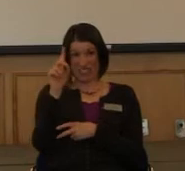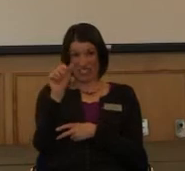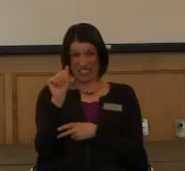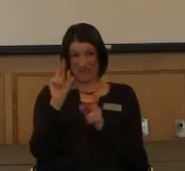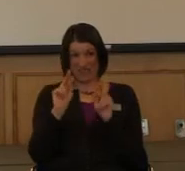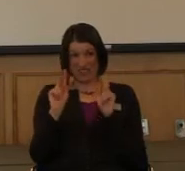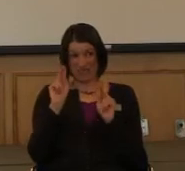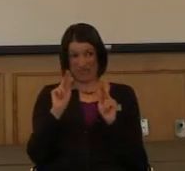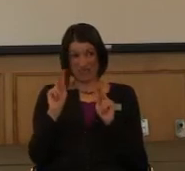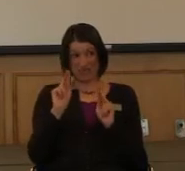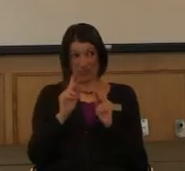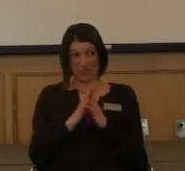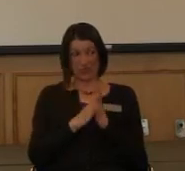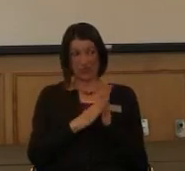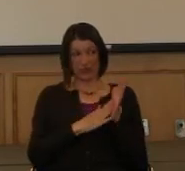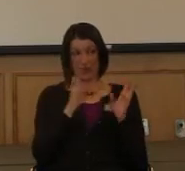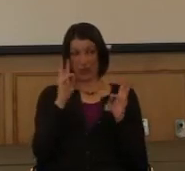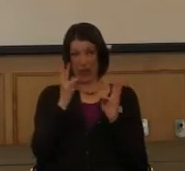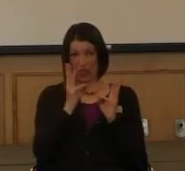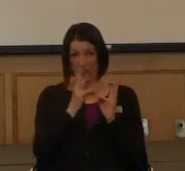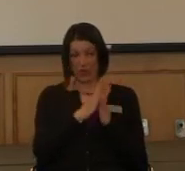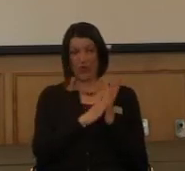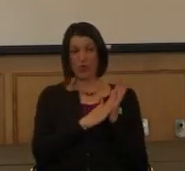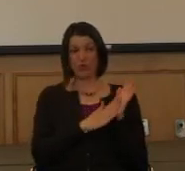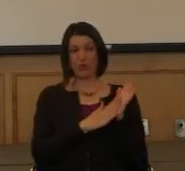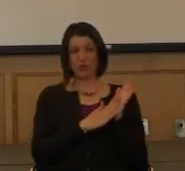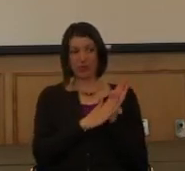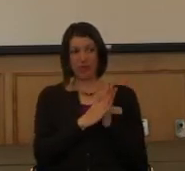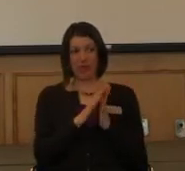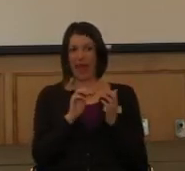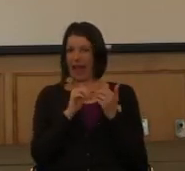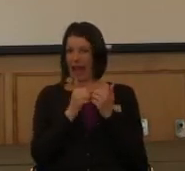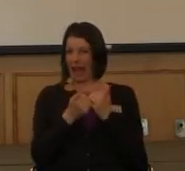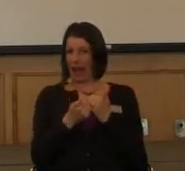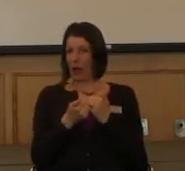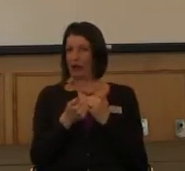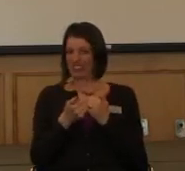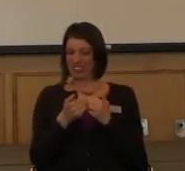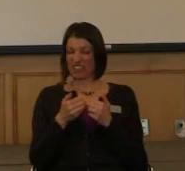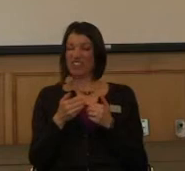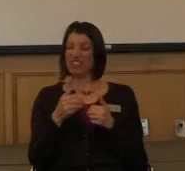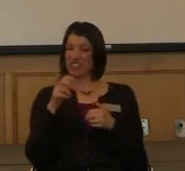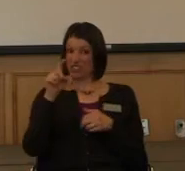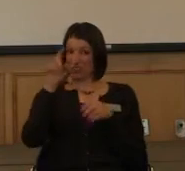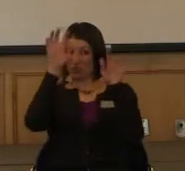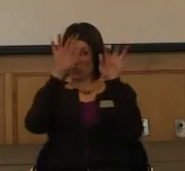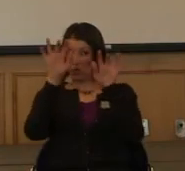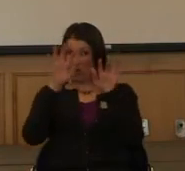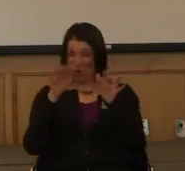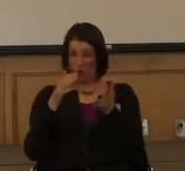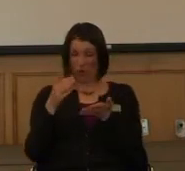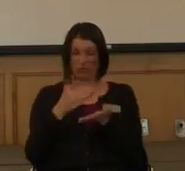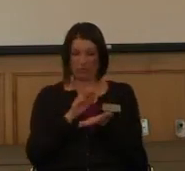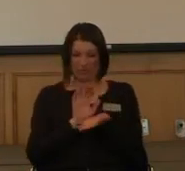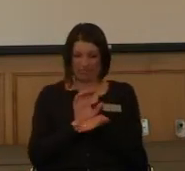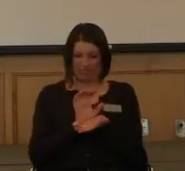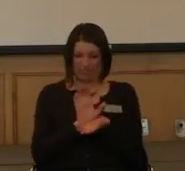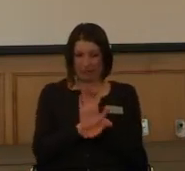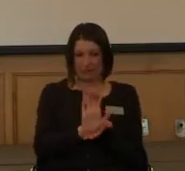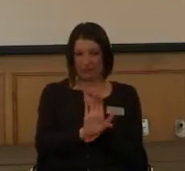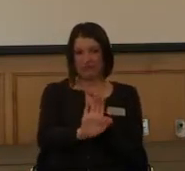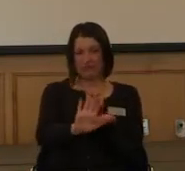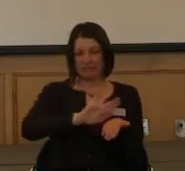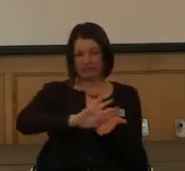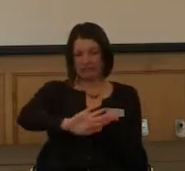how good the grounds folks are at getting sidewalks clean. There'll be issues. Some days they'd be really good. Other